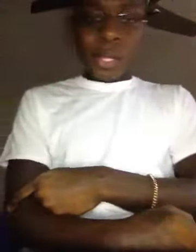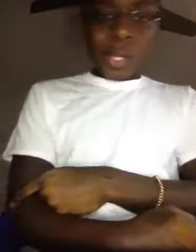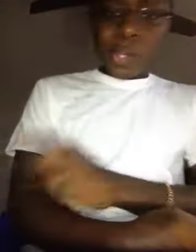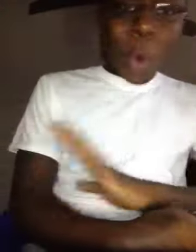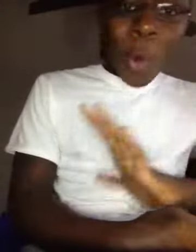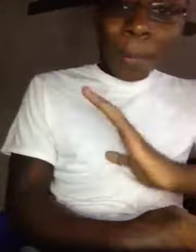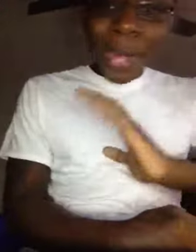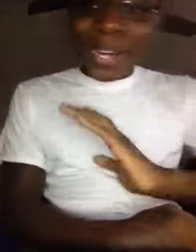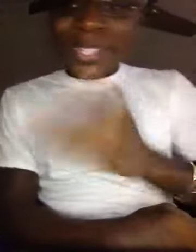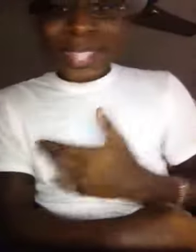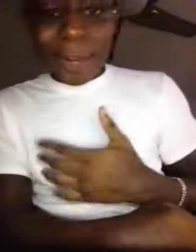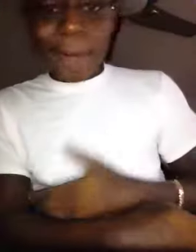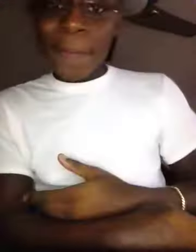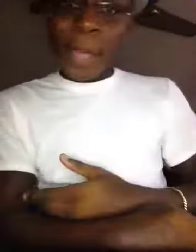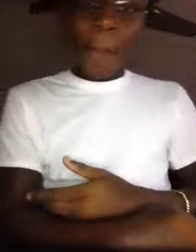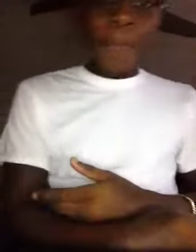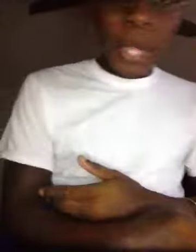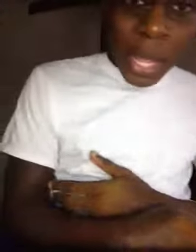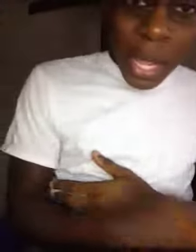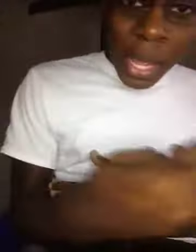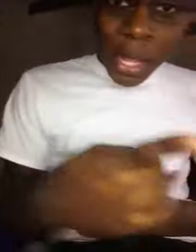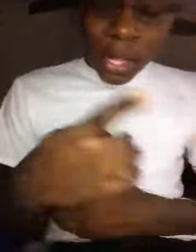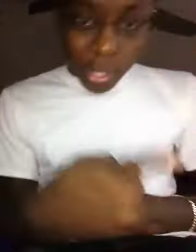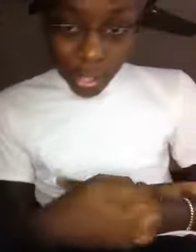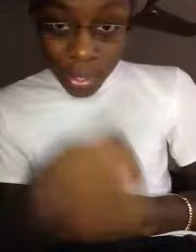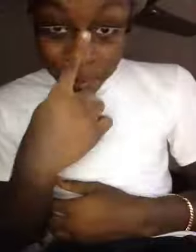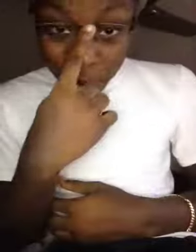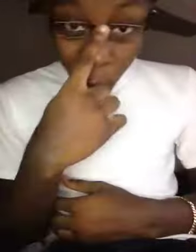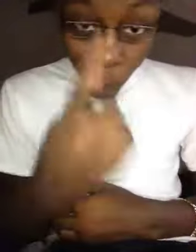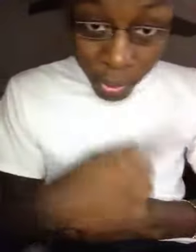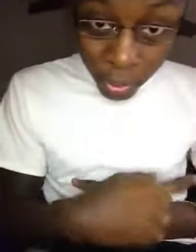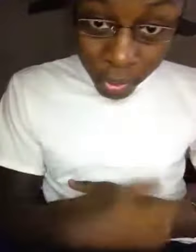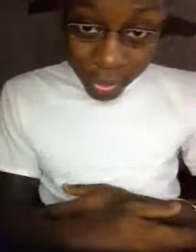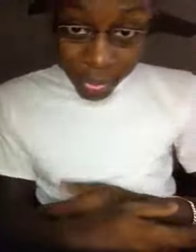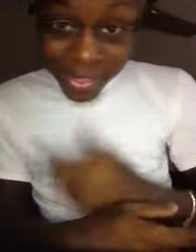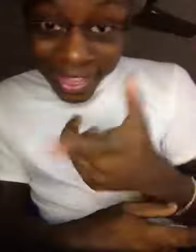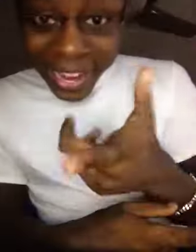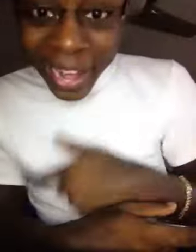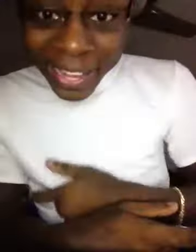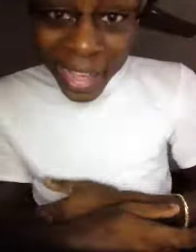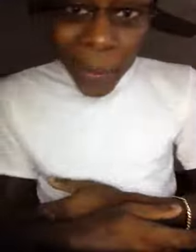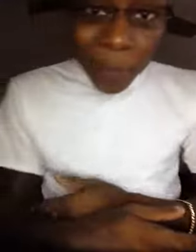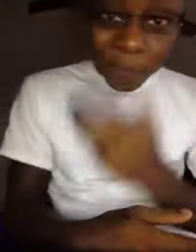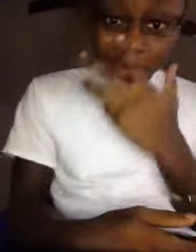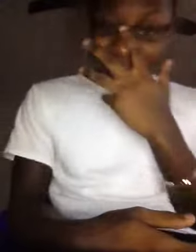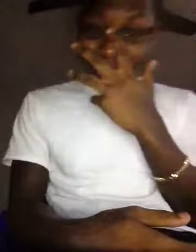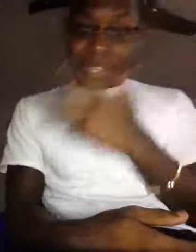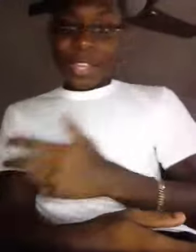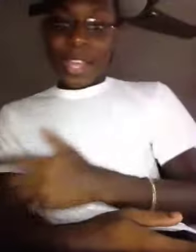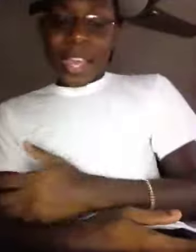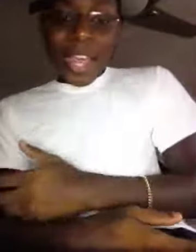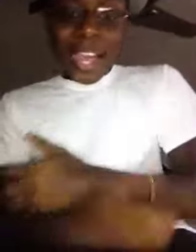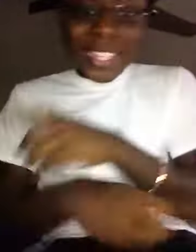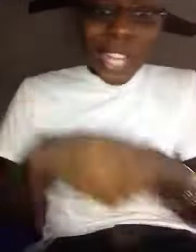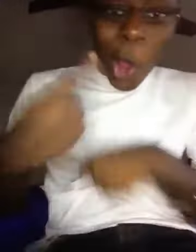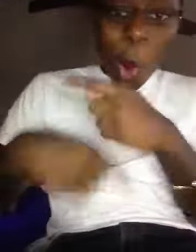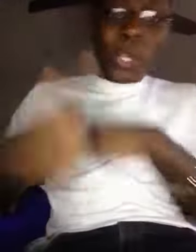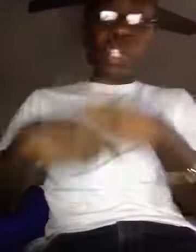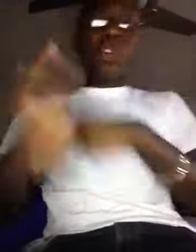no I'm not a sinner fam, but a winner, that I am, cause I always strive